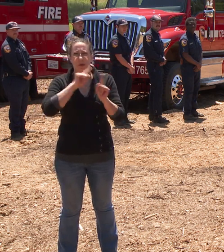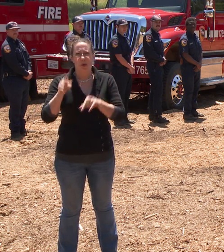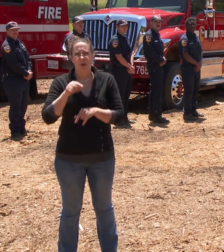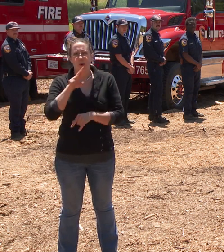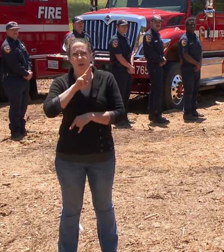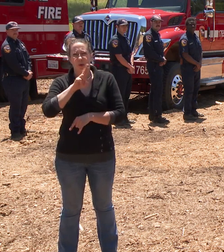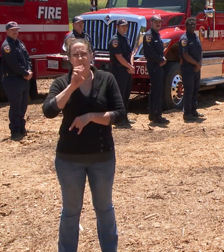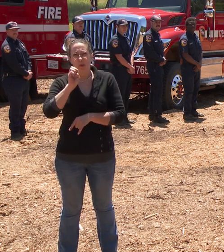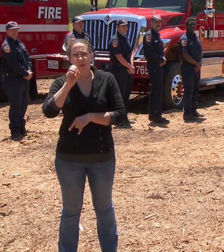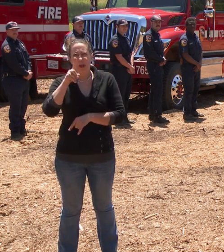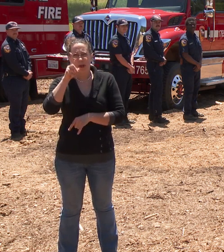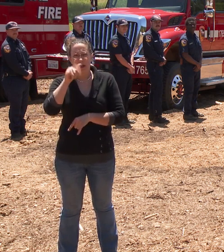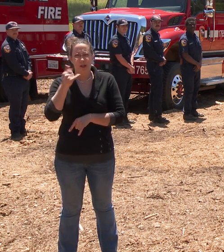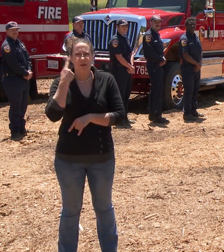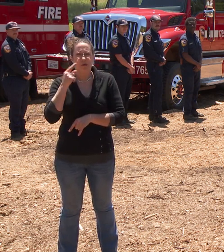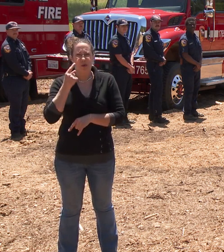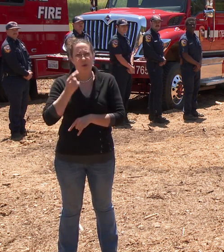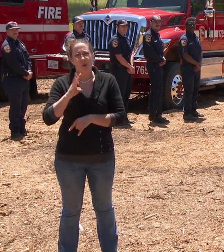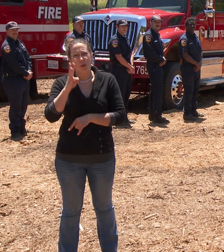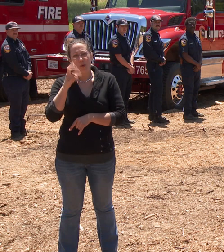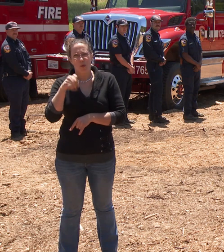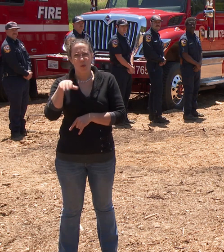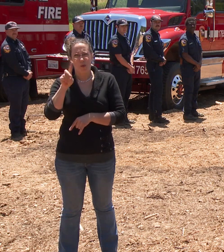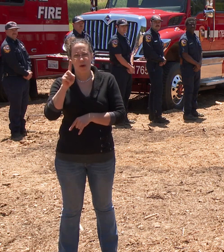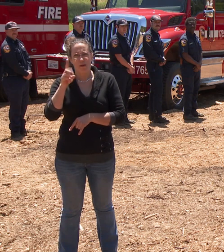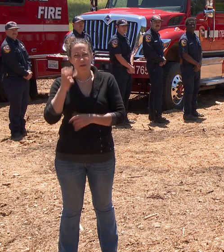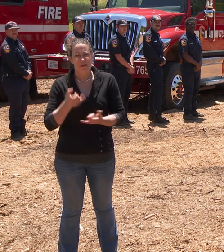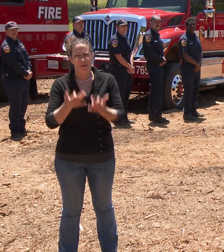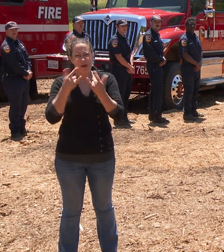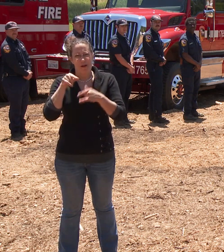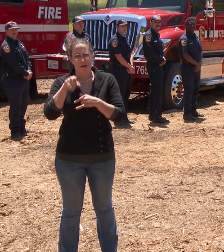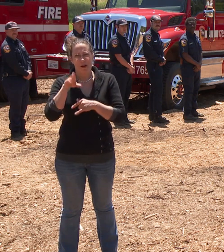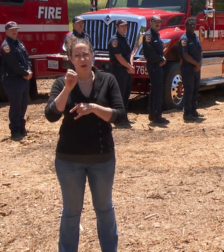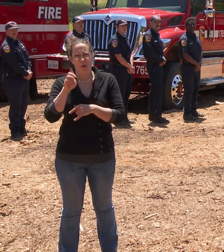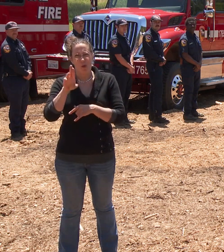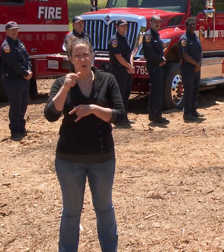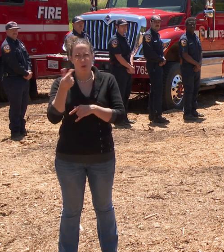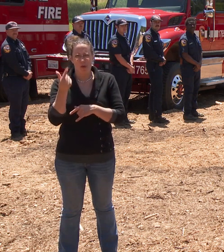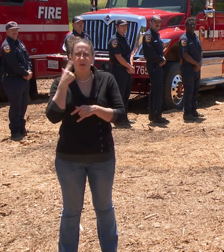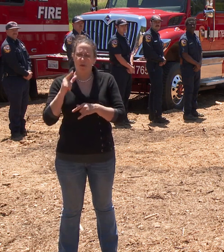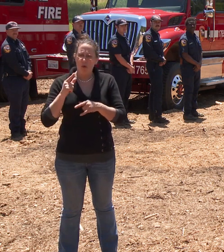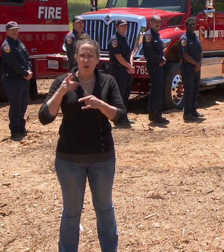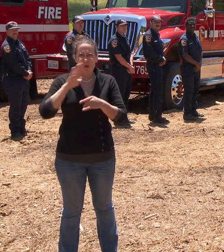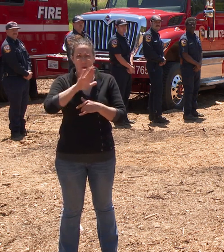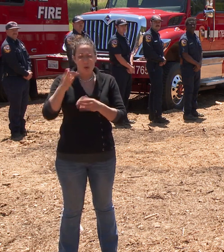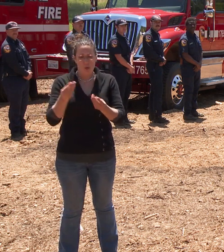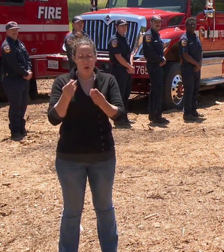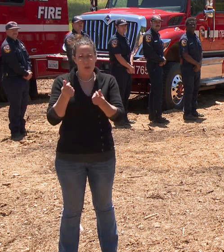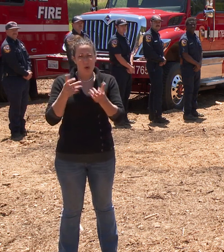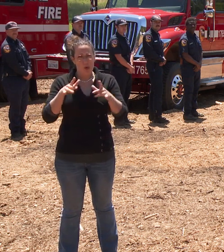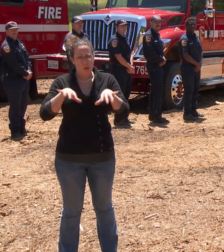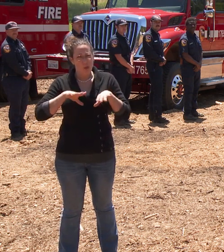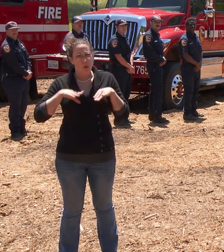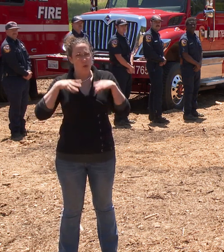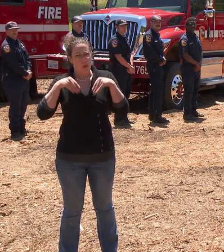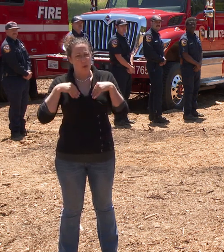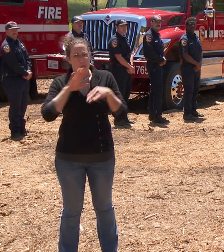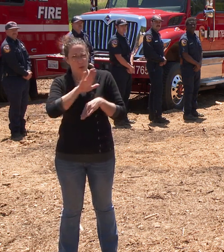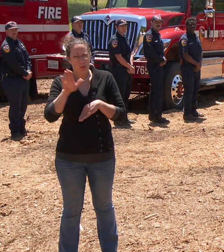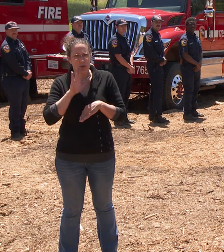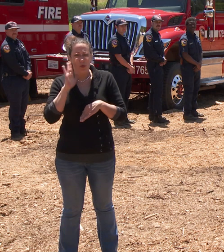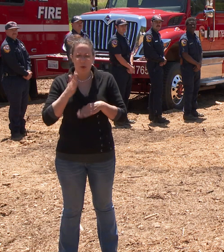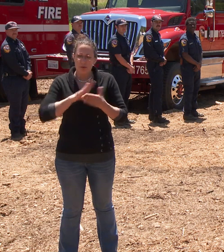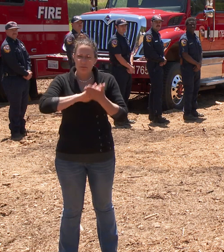.org is a great first step at guiding an individual property owner through creating defensible space and hardening their